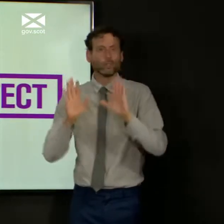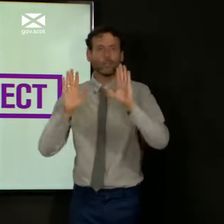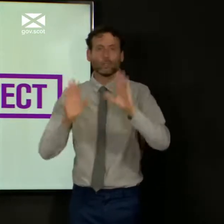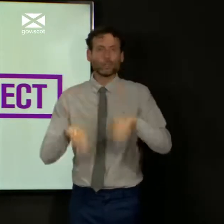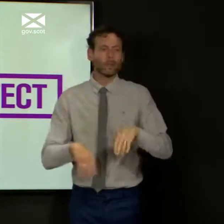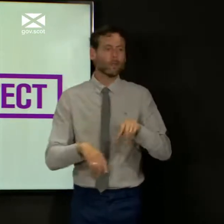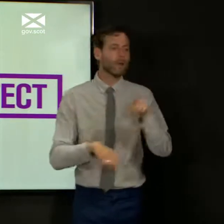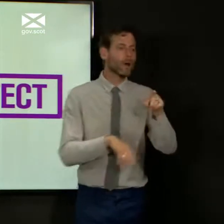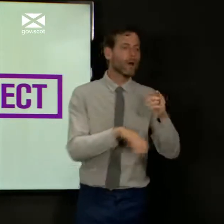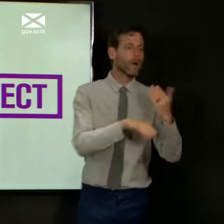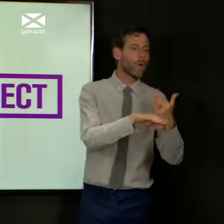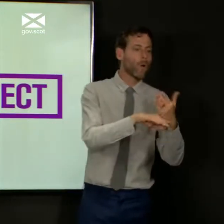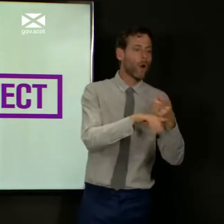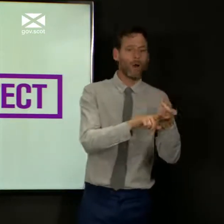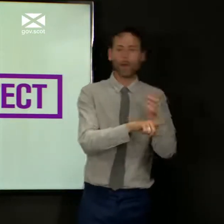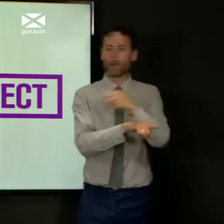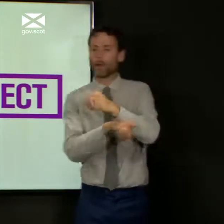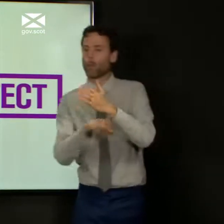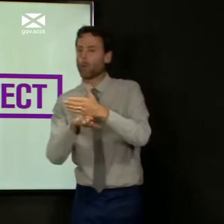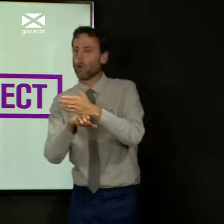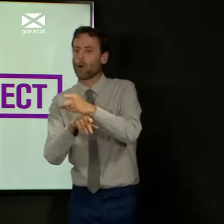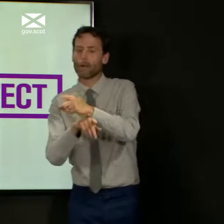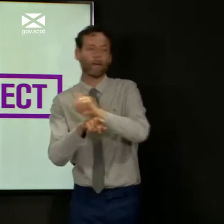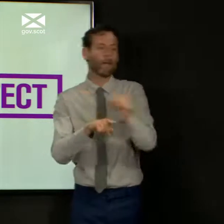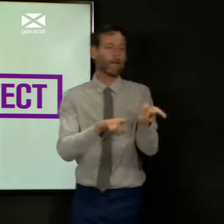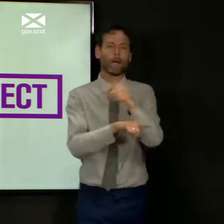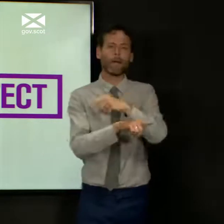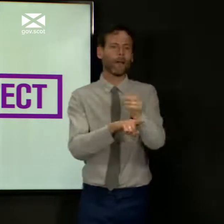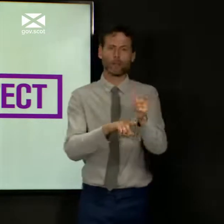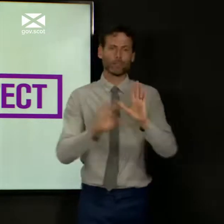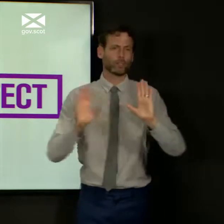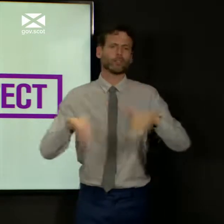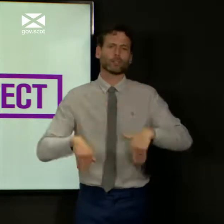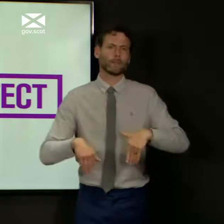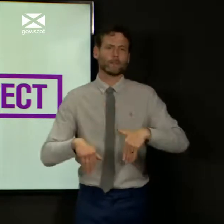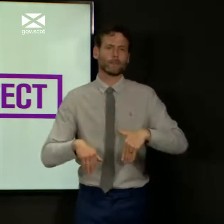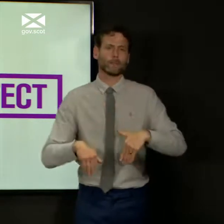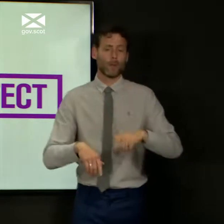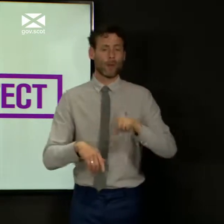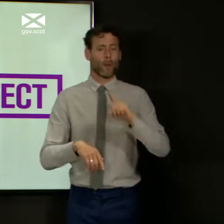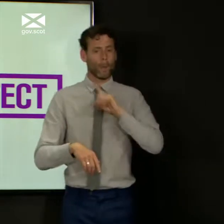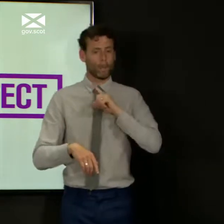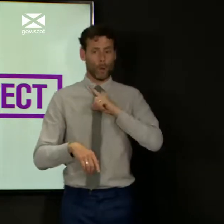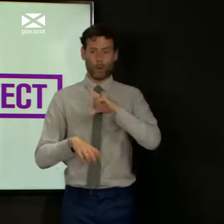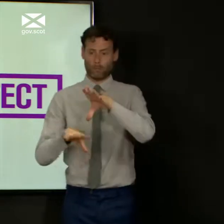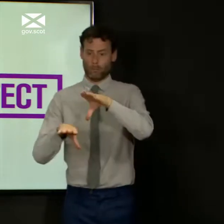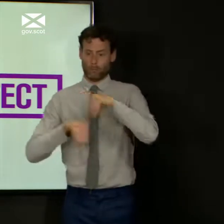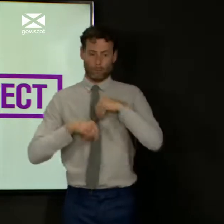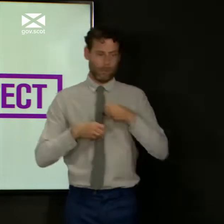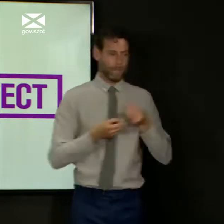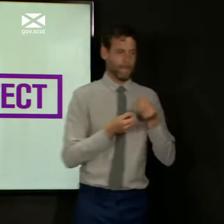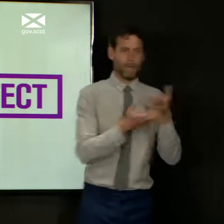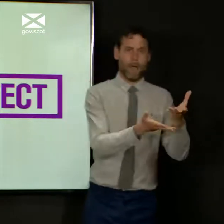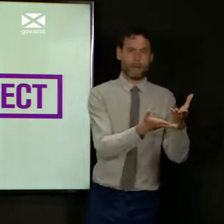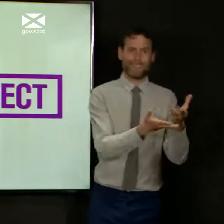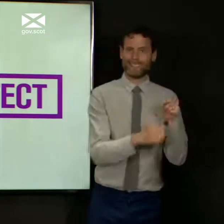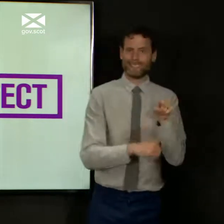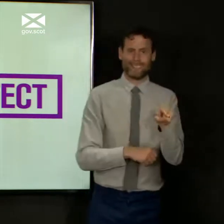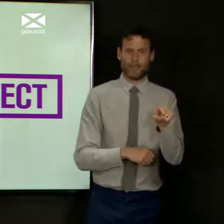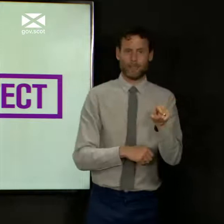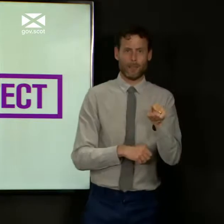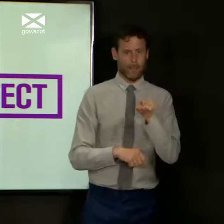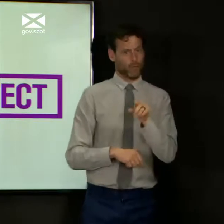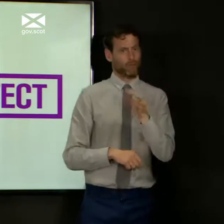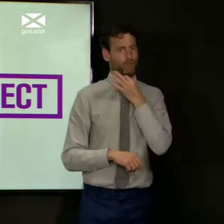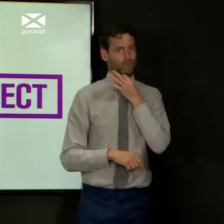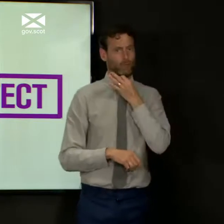from one to the other, that was in order to avoid the transmission of the virus and the risk of transmission of